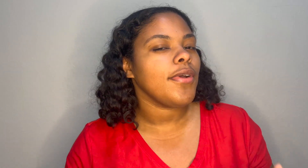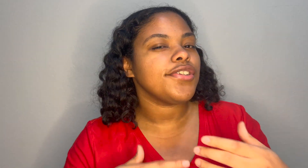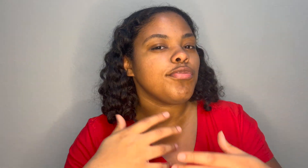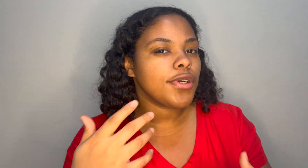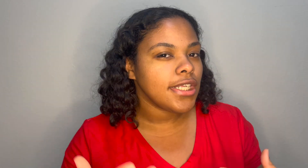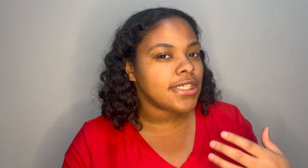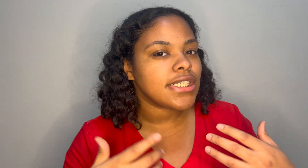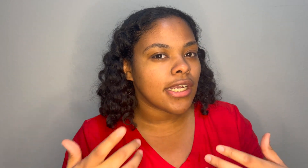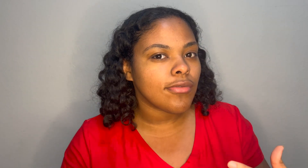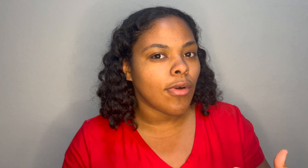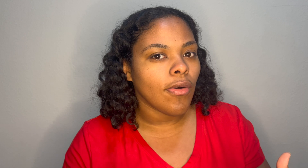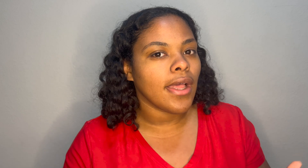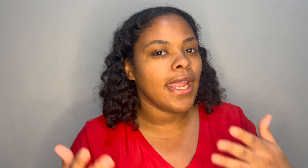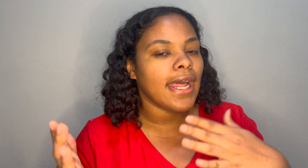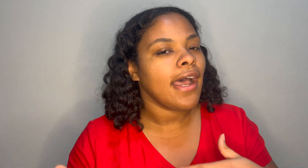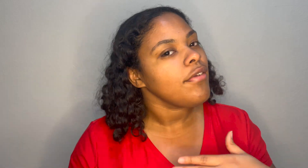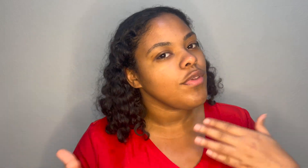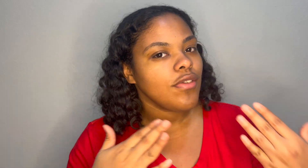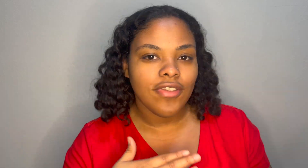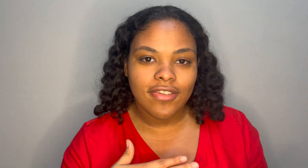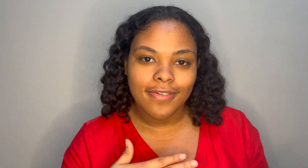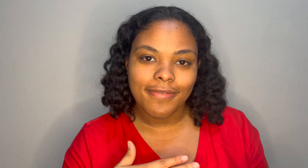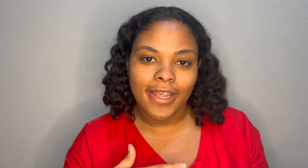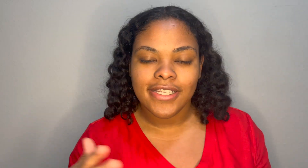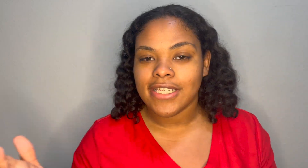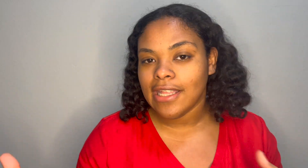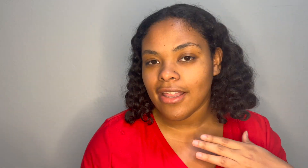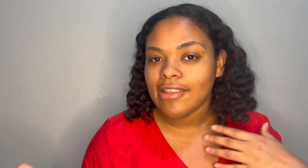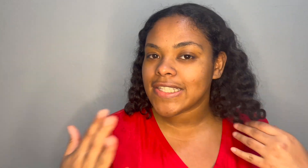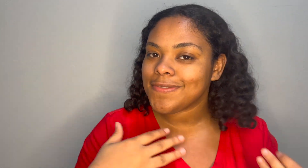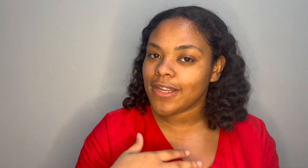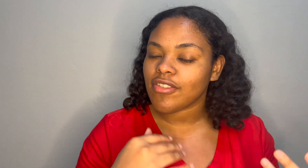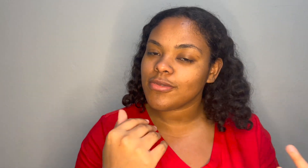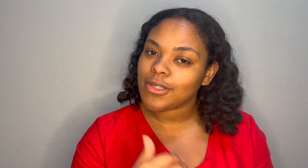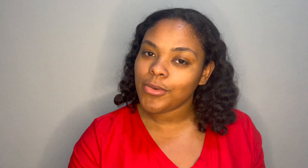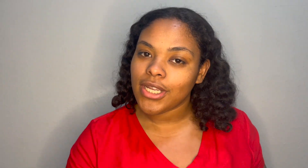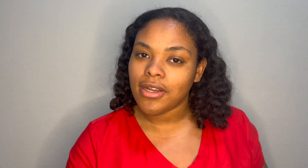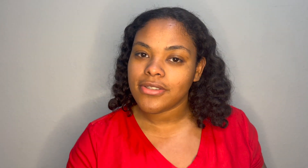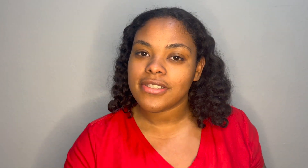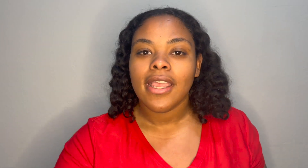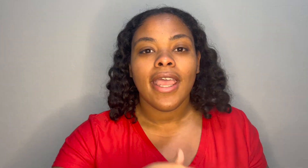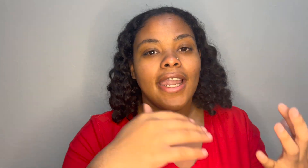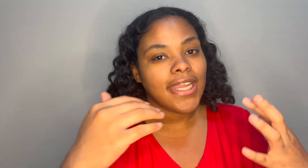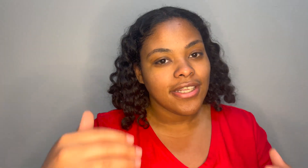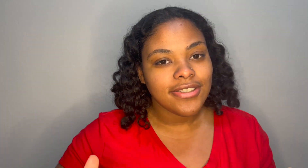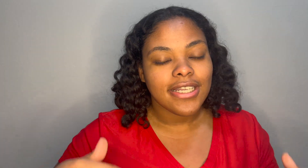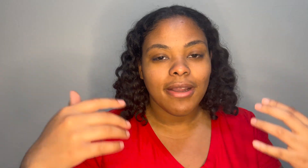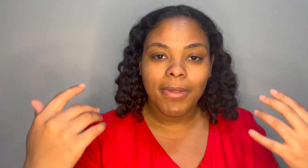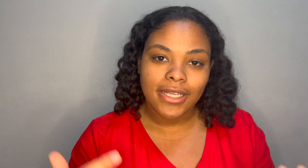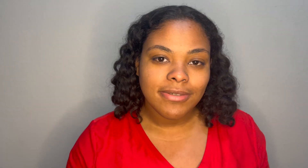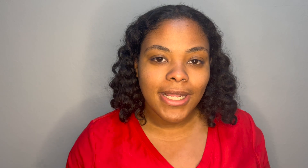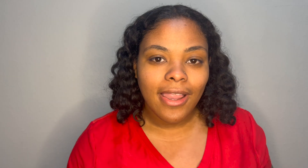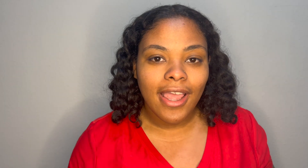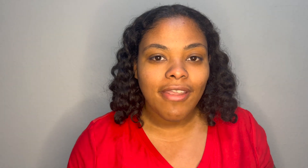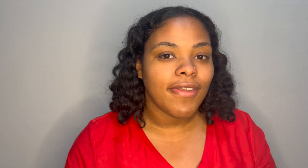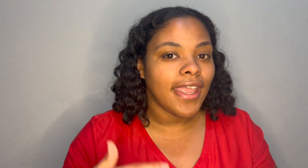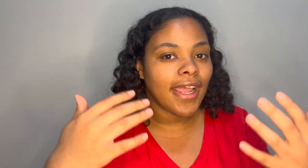is pretty general and i've used this advice i got this advice from someone else and i use it i apply to my life and